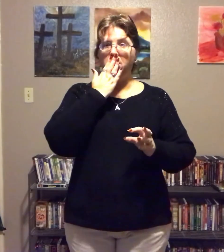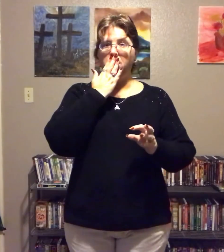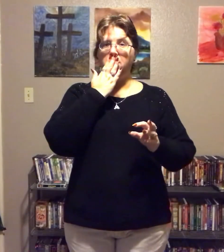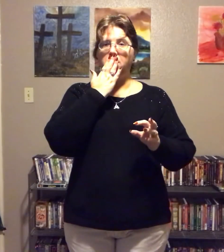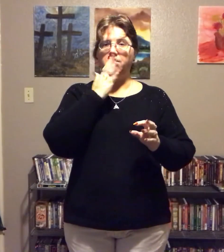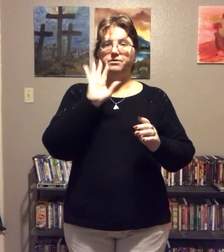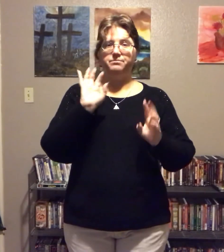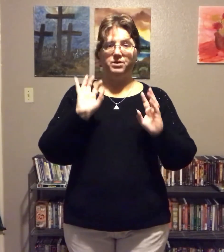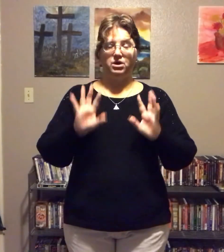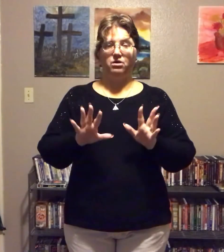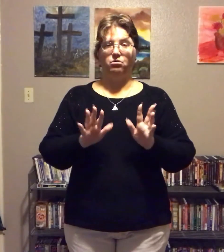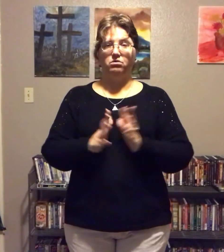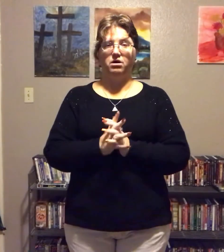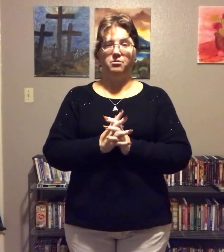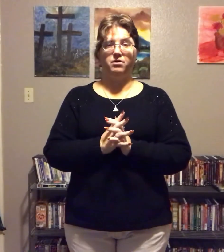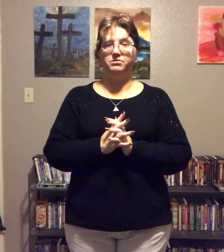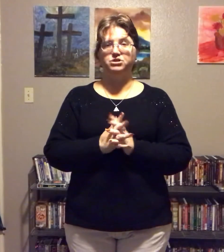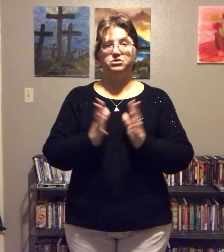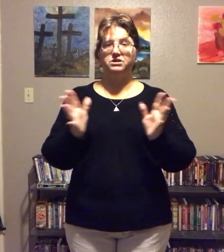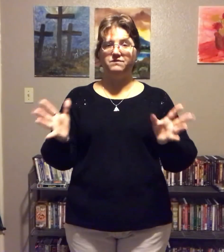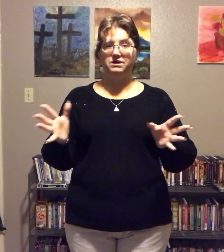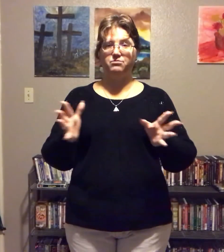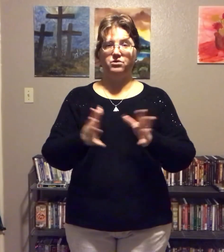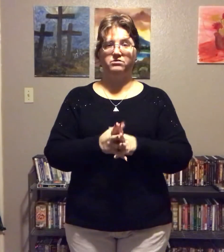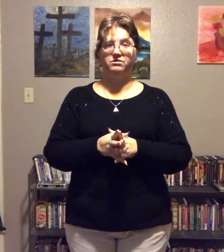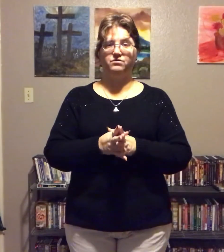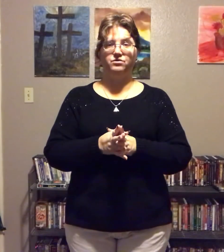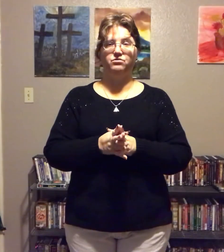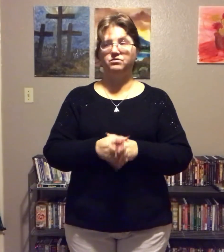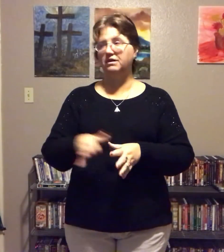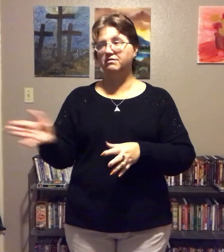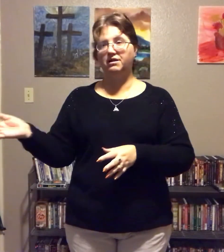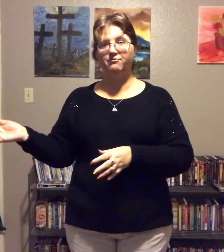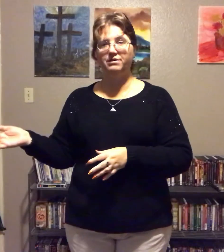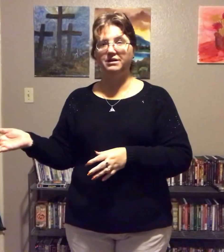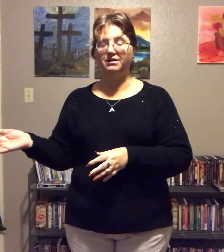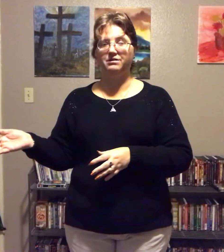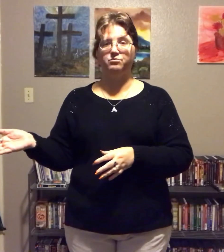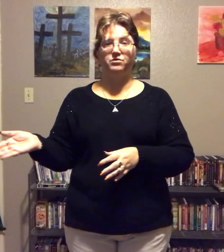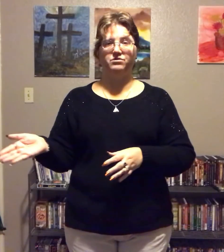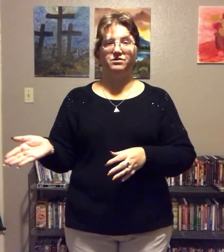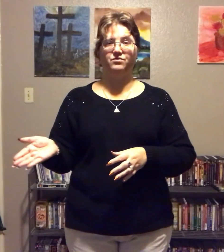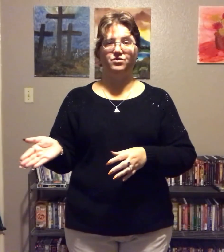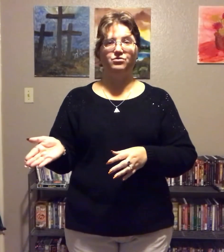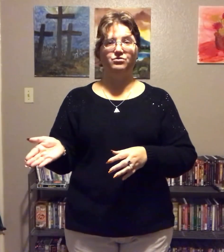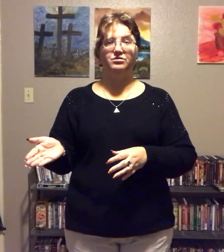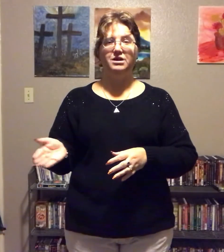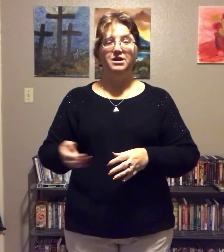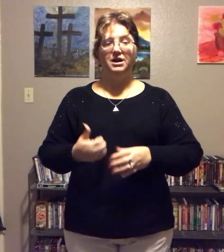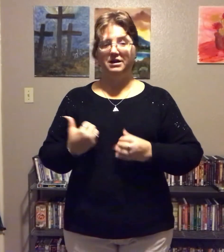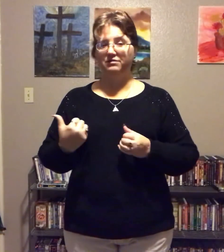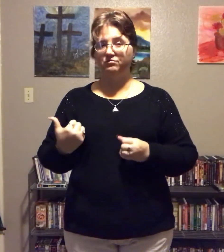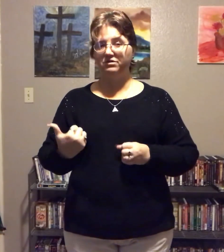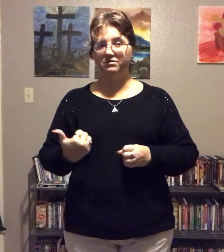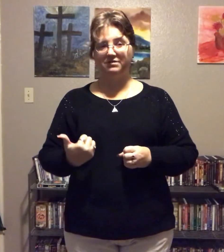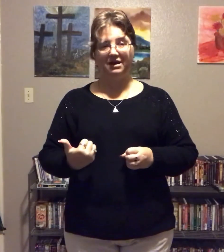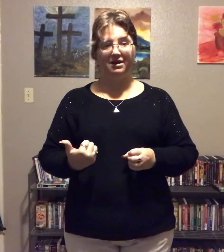oh, but no, I promise you can even eat processed foods. That's all I've been eating is processed foods. And as Gwyn said,